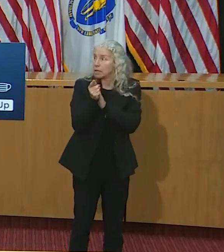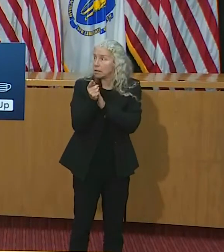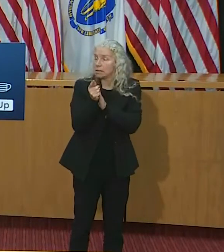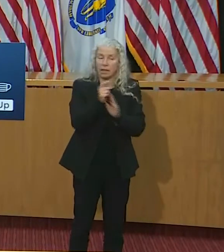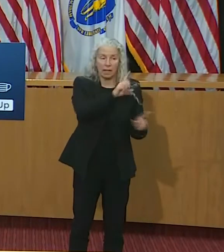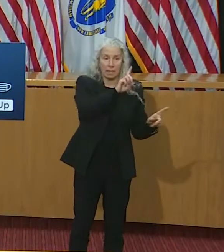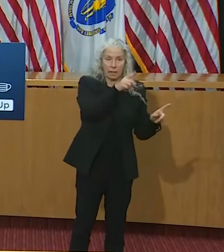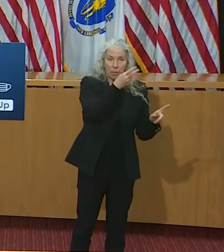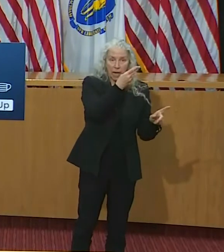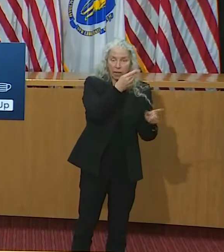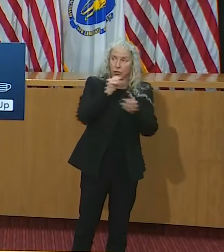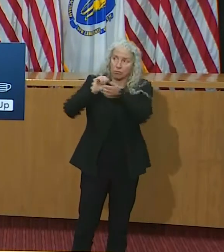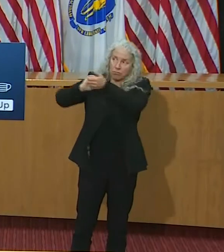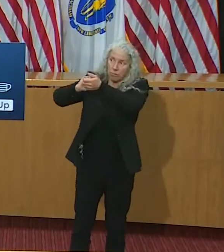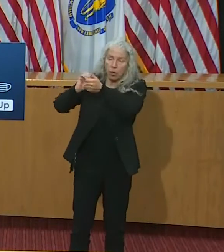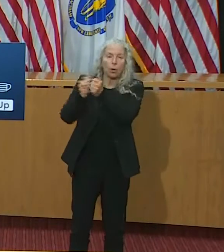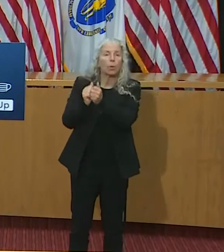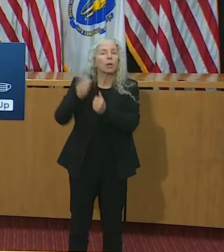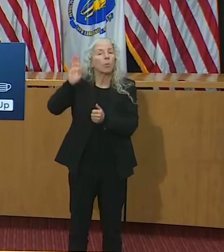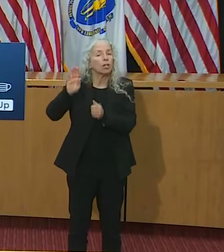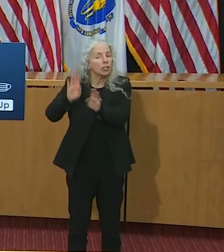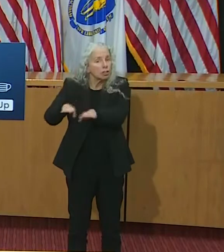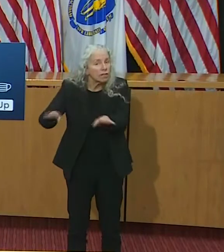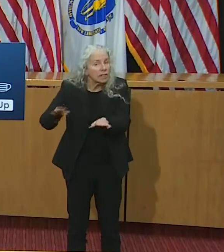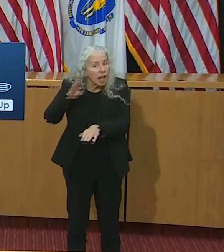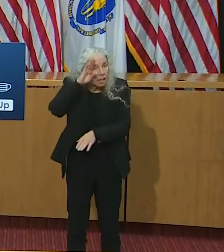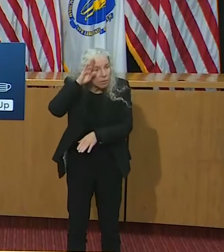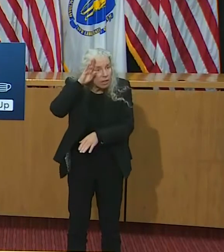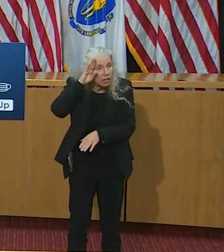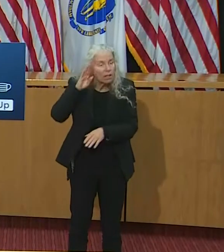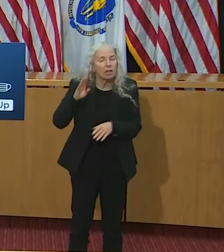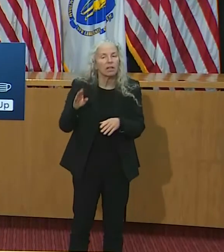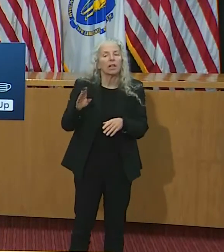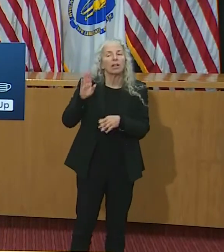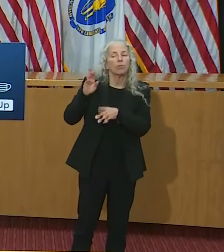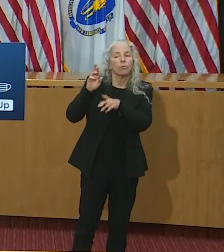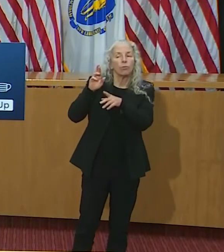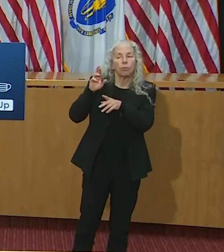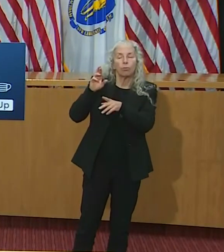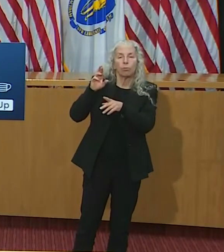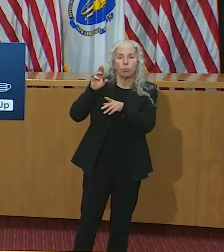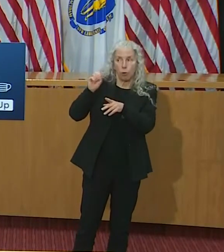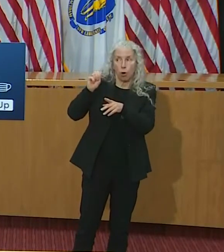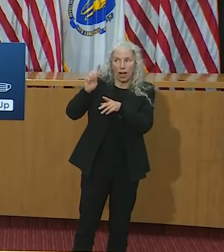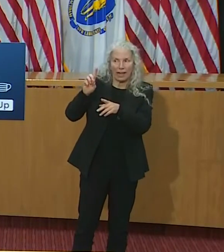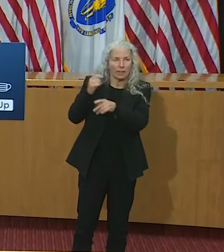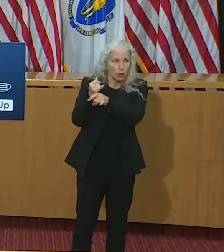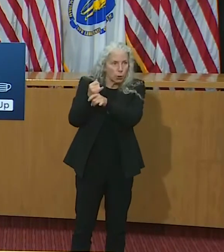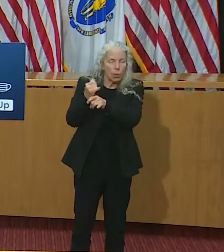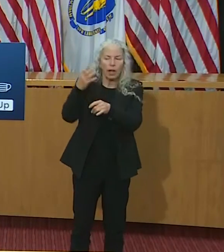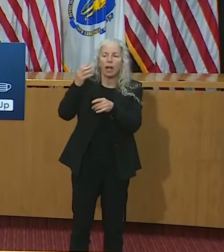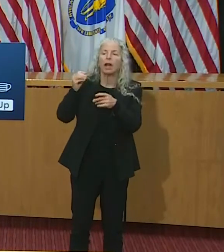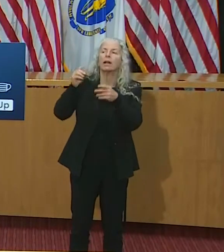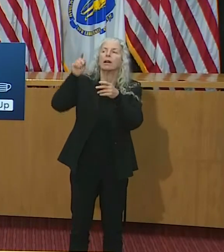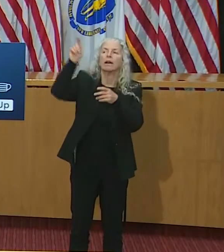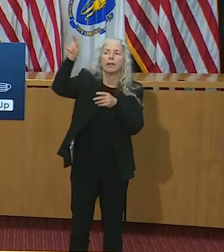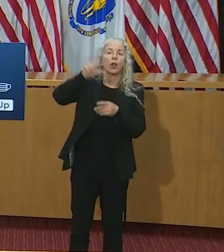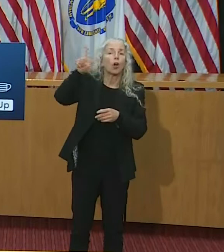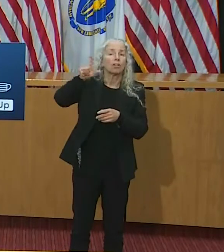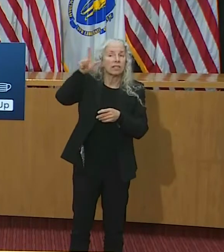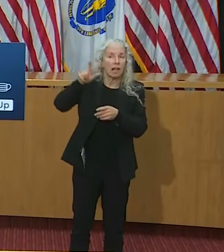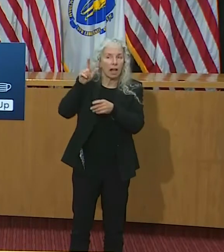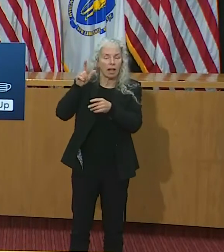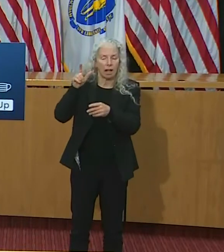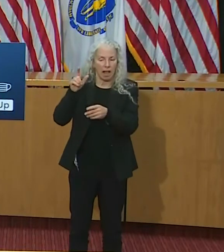with Lawrence General Hospital, Boston Children's Hospital, and the Broad Institute to enroll over 1,600 individuals between